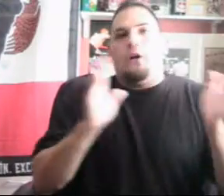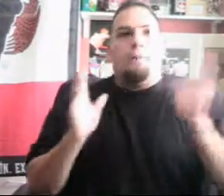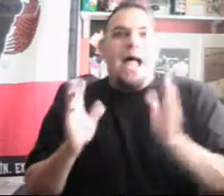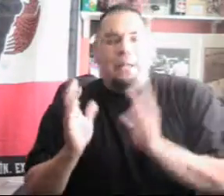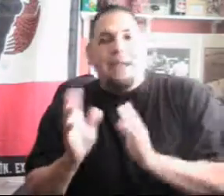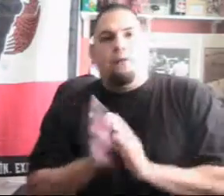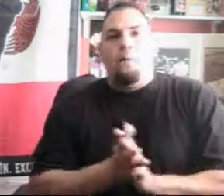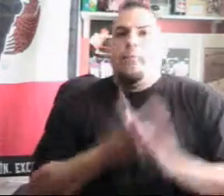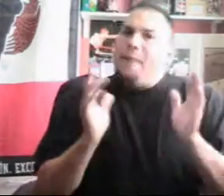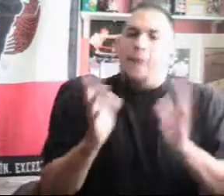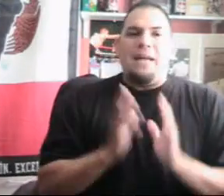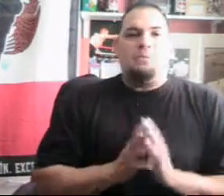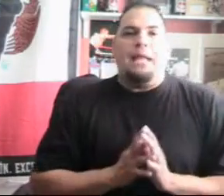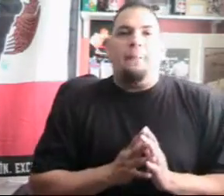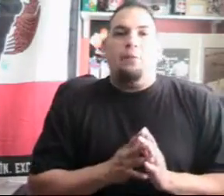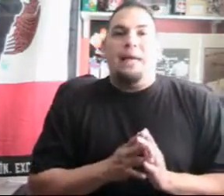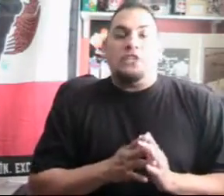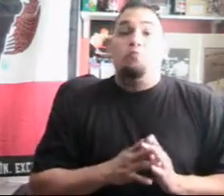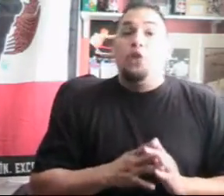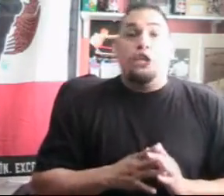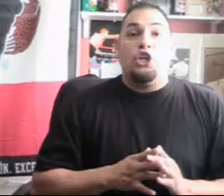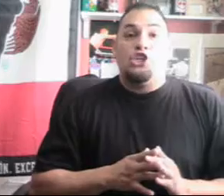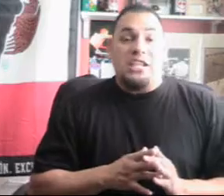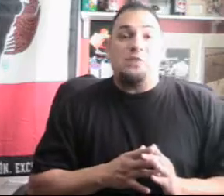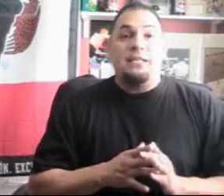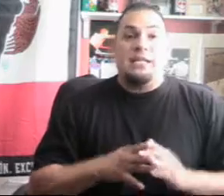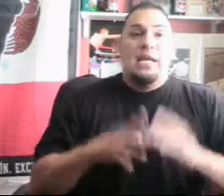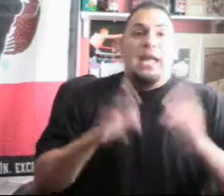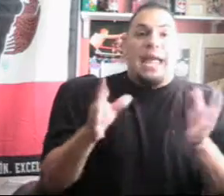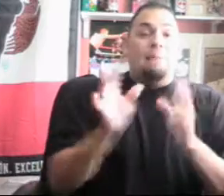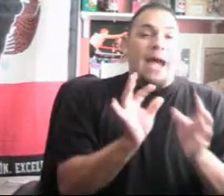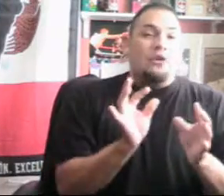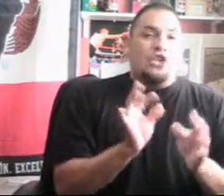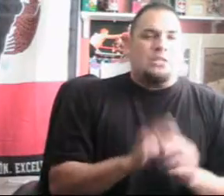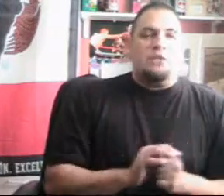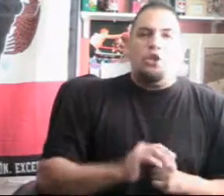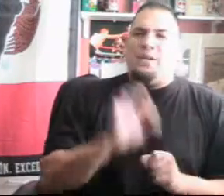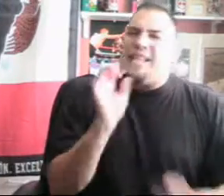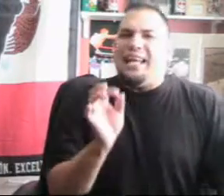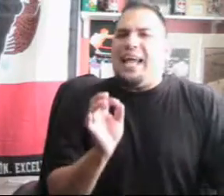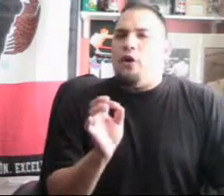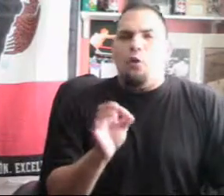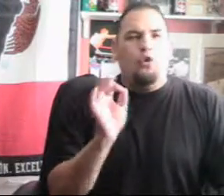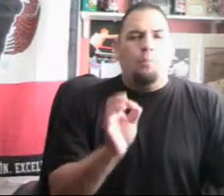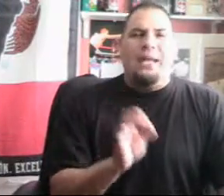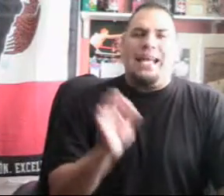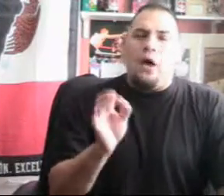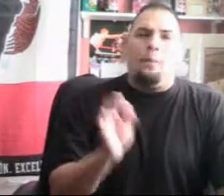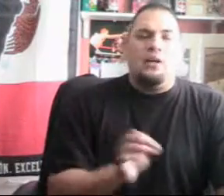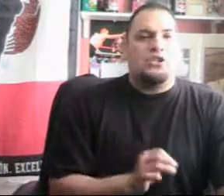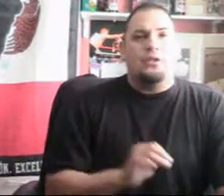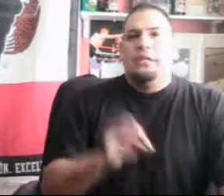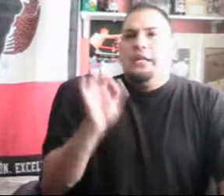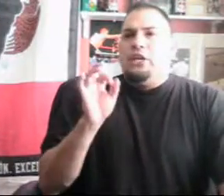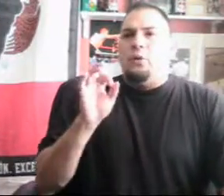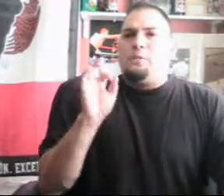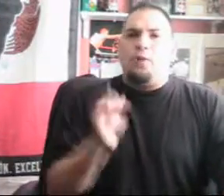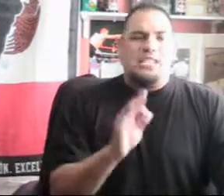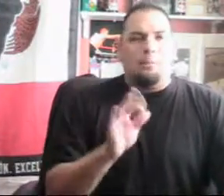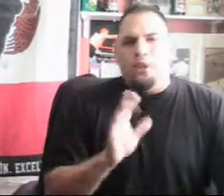on to Pac-Man where Pac-Man's been able to make some really good adjustments and minor adjustments. know, he's not a real big counter puncher. You know, he's brushed up a